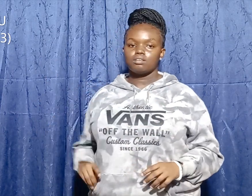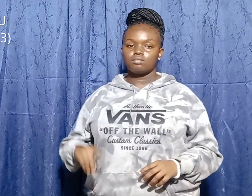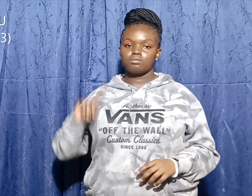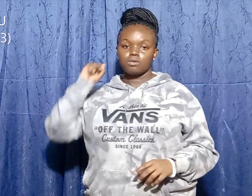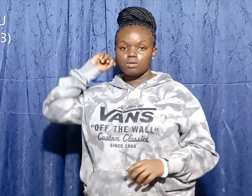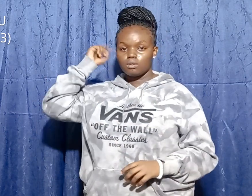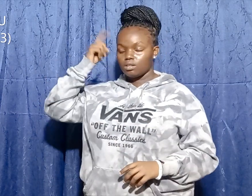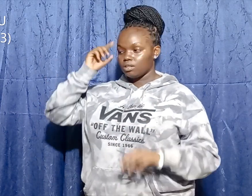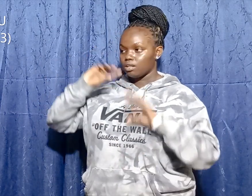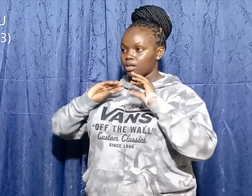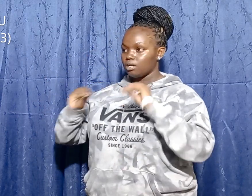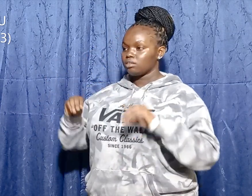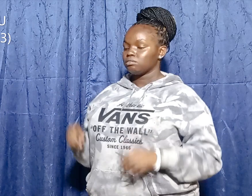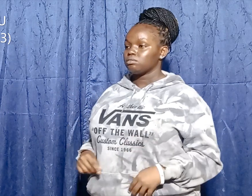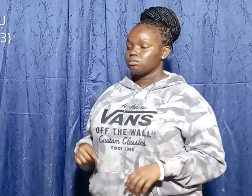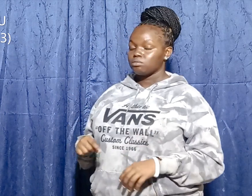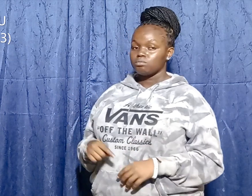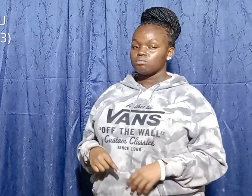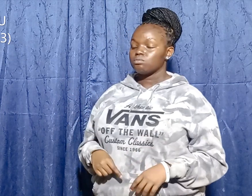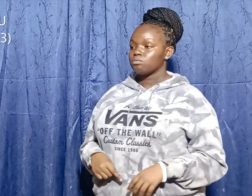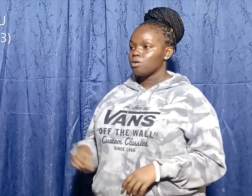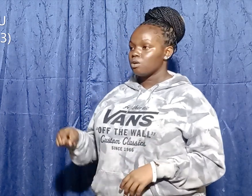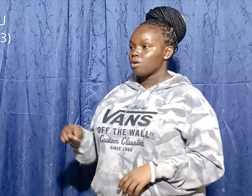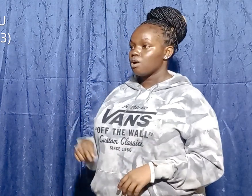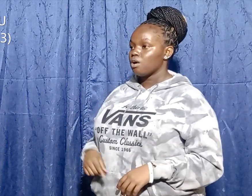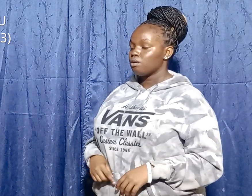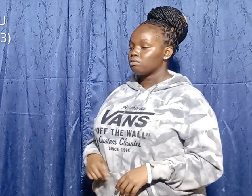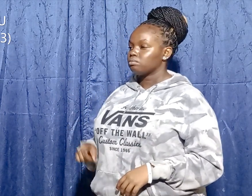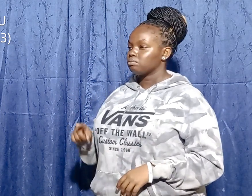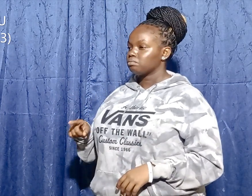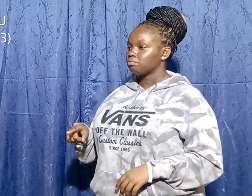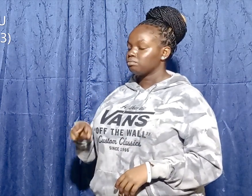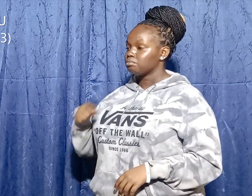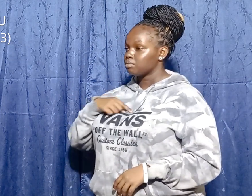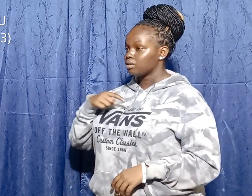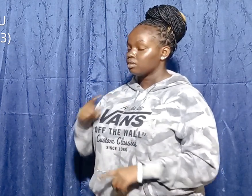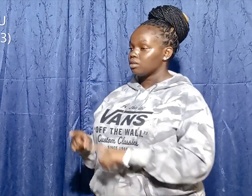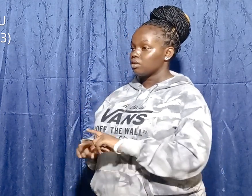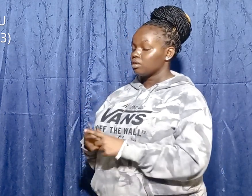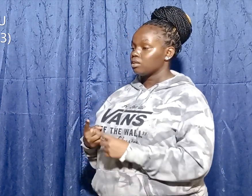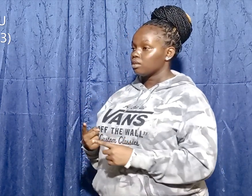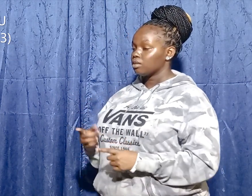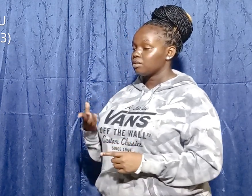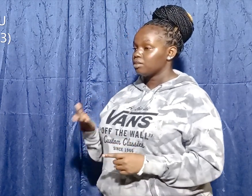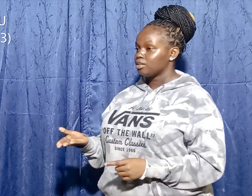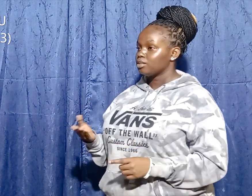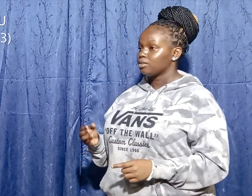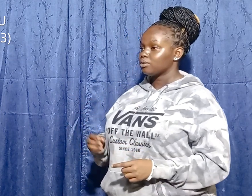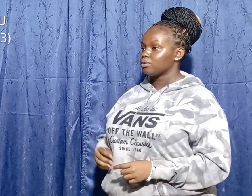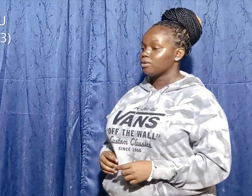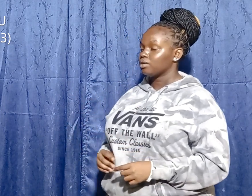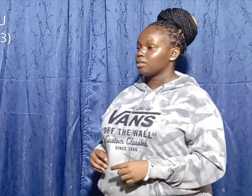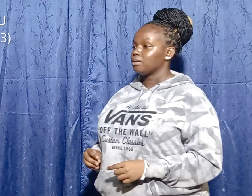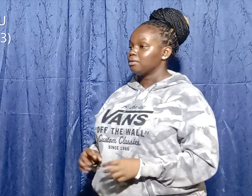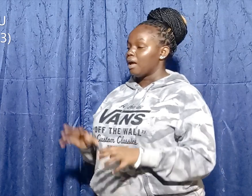You know I will kill you and destroy your body and animals will come and destroy